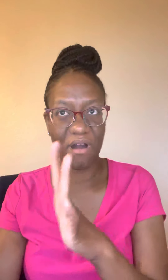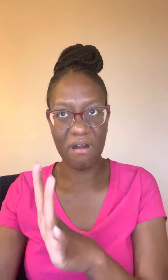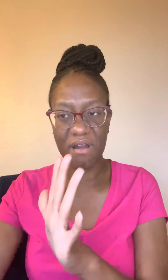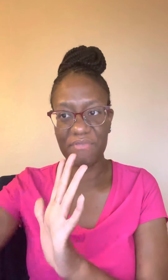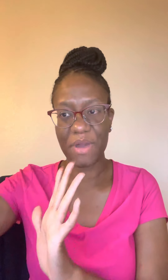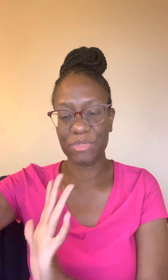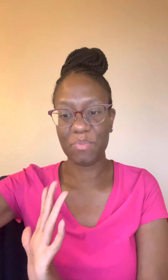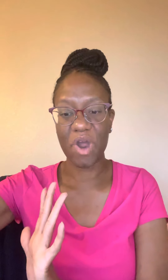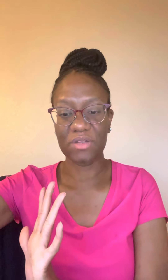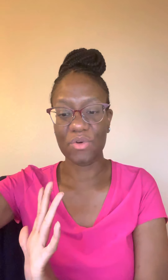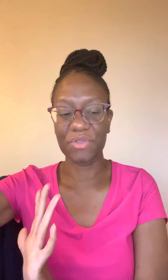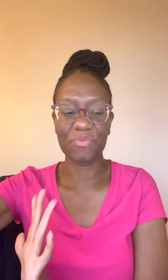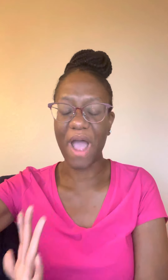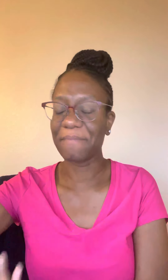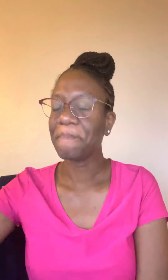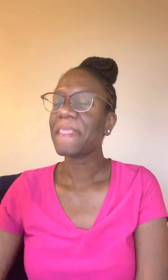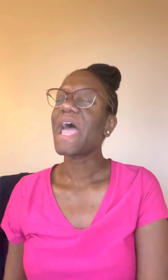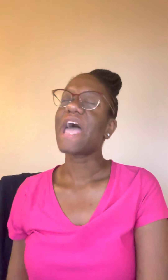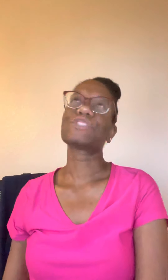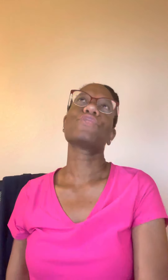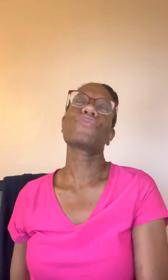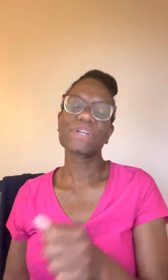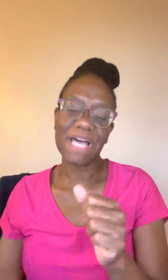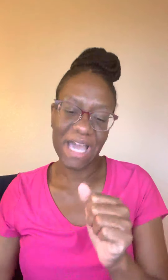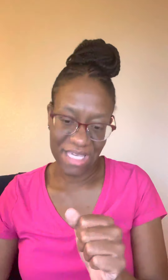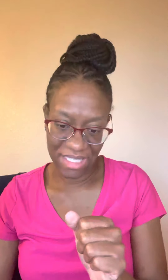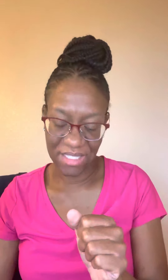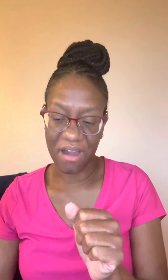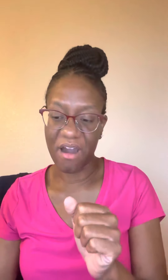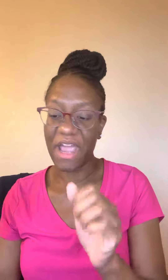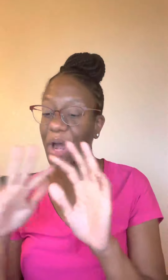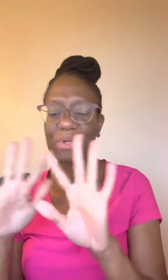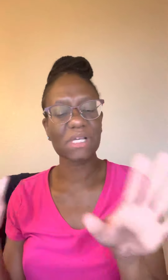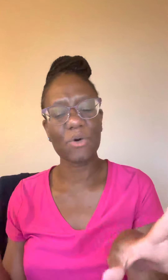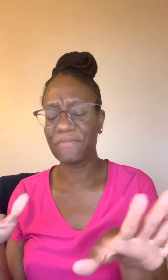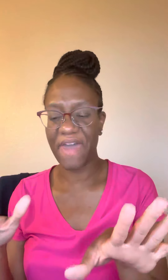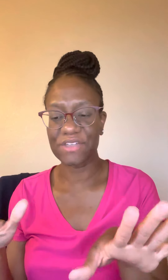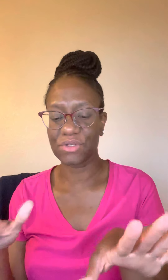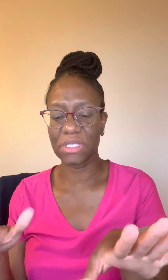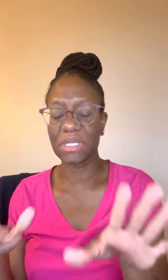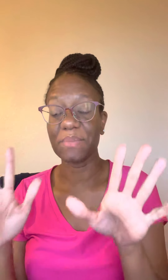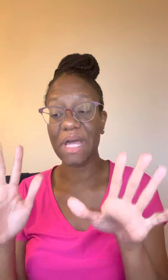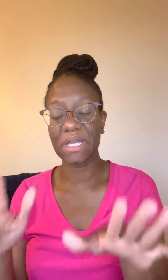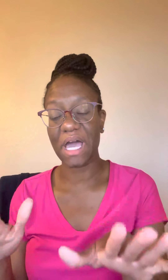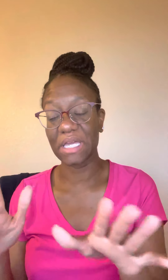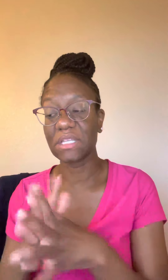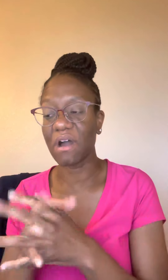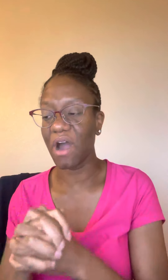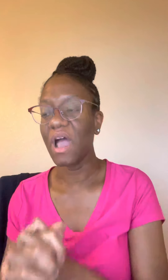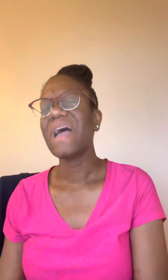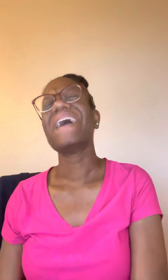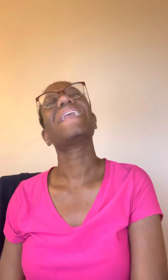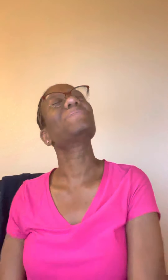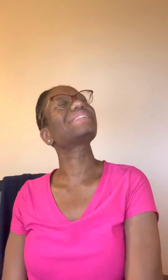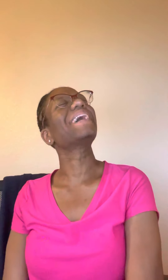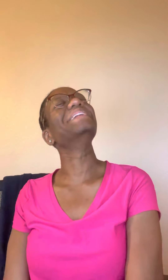car that was parked on the right. And so of course I hit the car and I wasn't going fast or anything, but I hit the car and I was like,